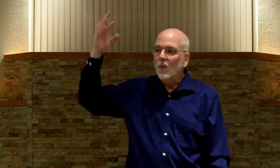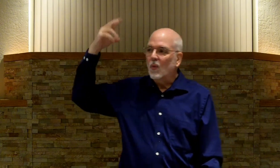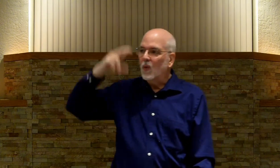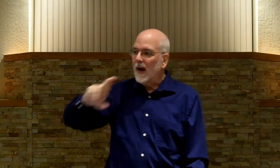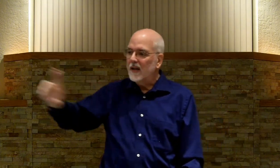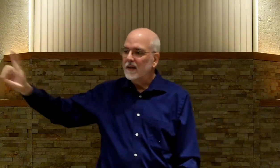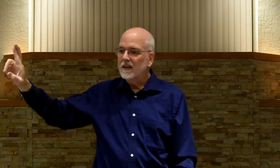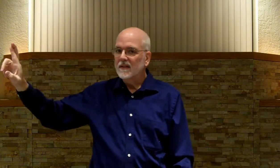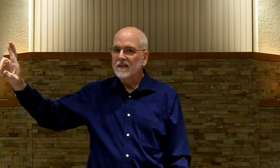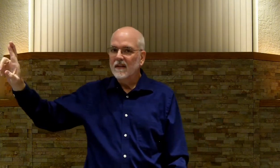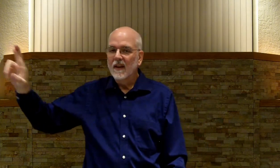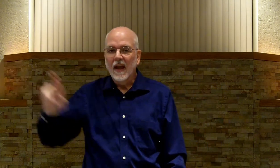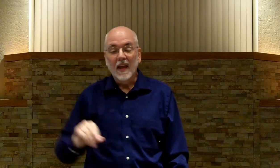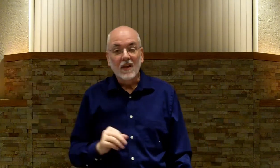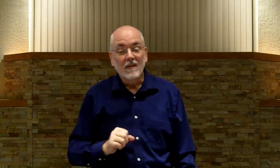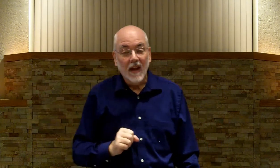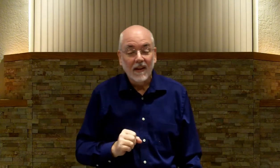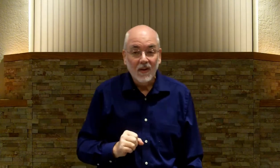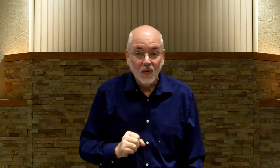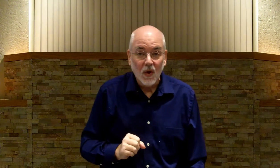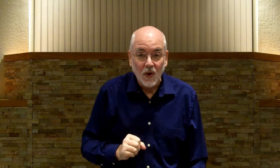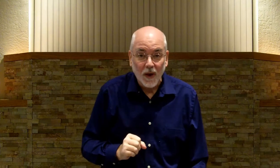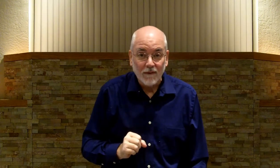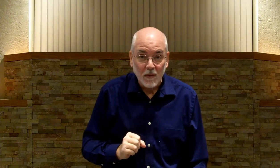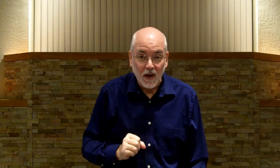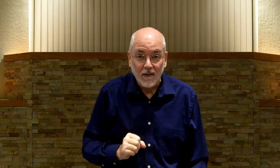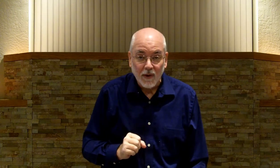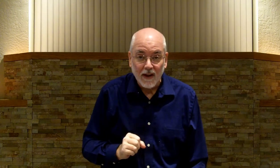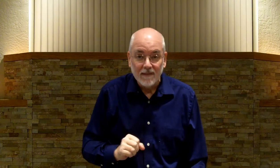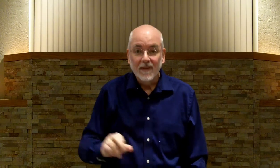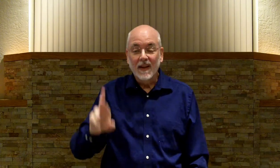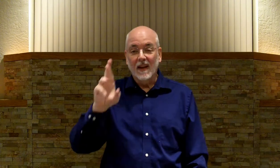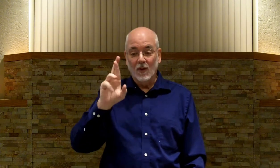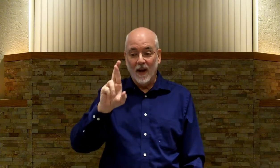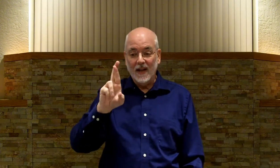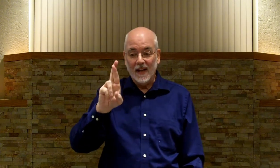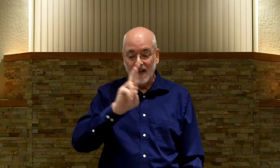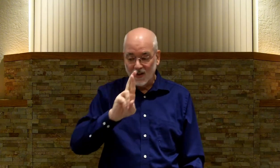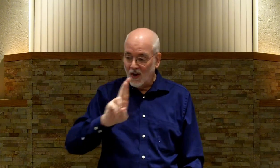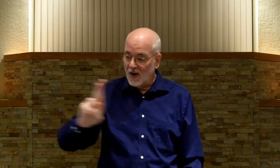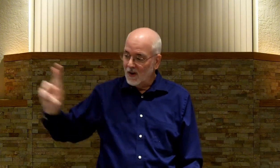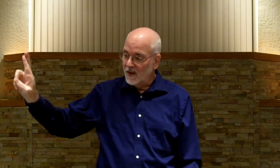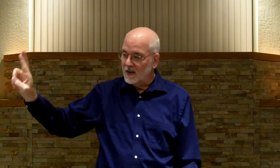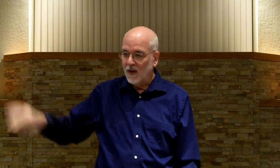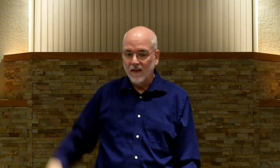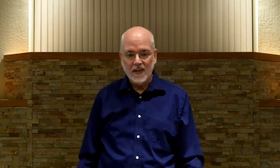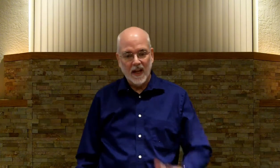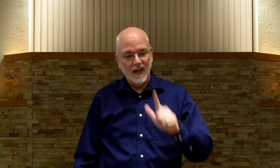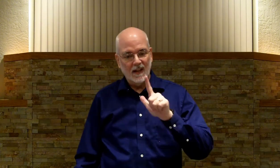Right. You. You do know you're right from your left. Right? If you're right handed. It's an R going this way. If it's L.